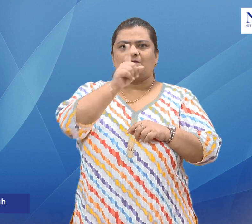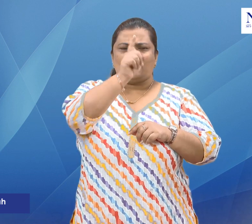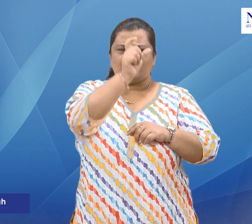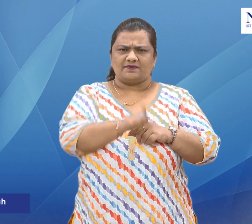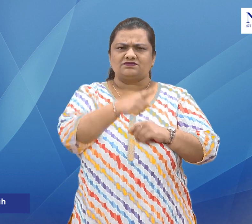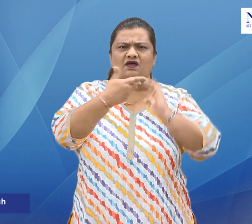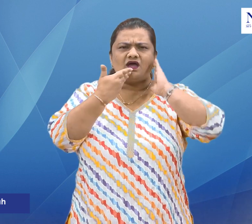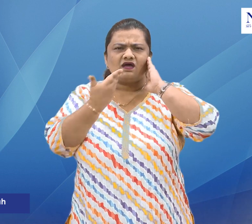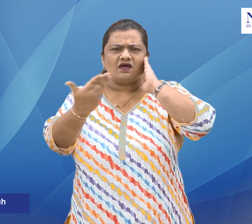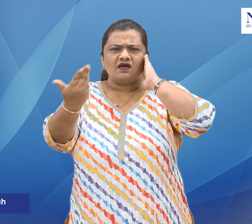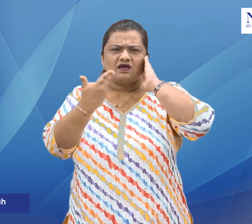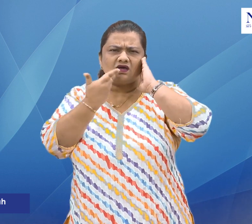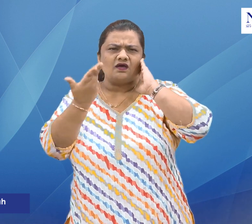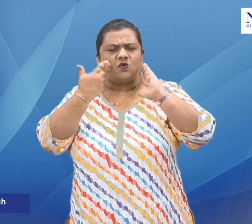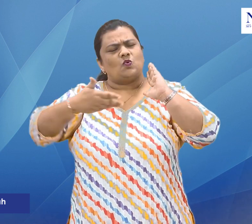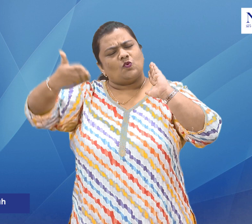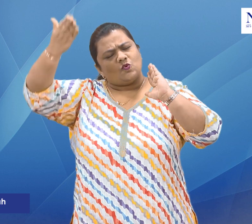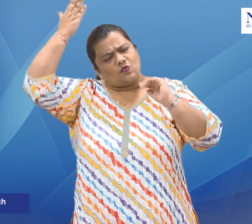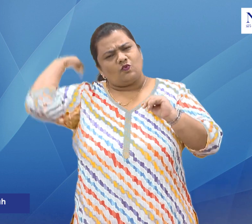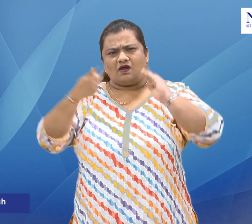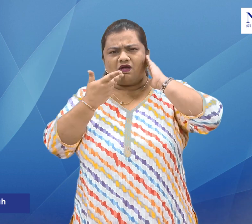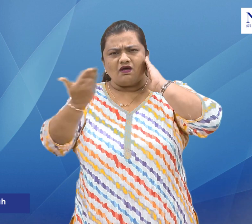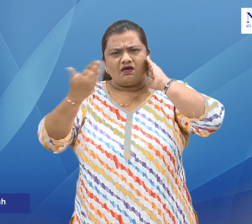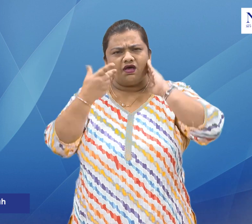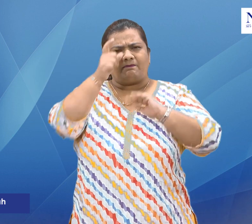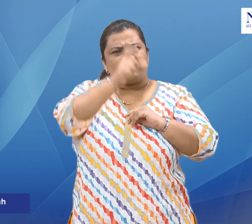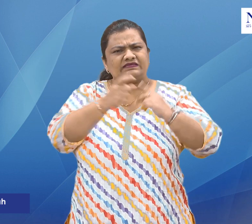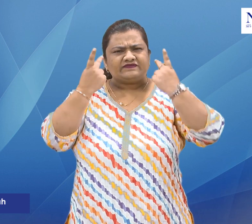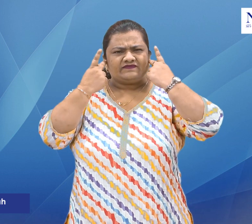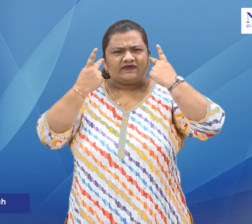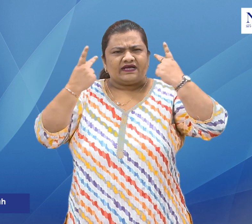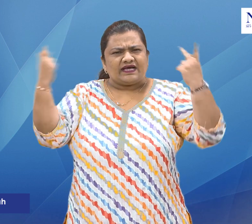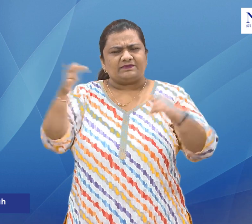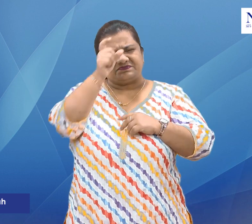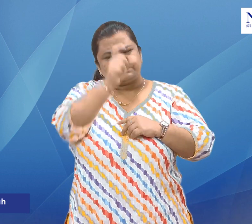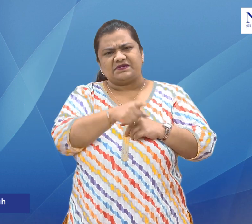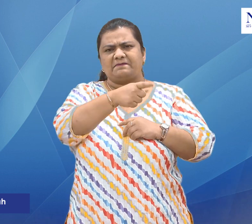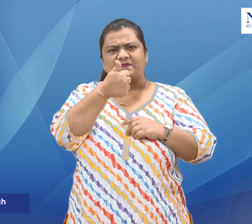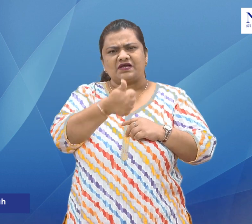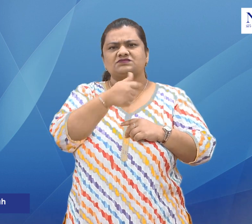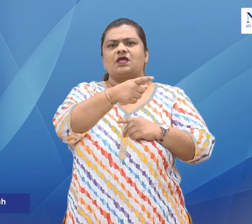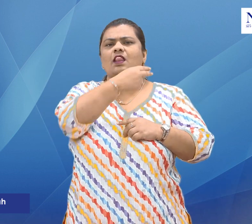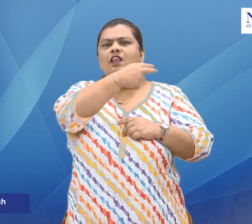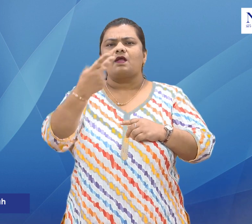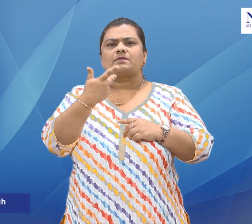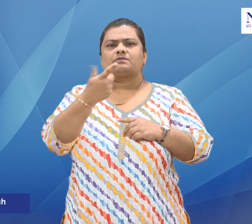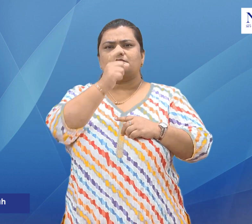passed away in Mumbai on May 10 following a heart attack. He was suffering from kidney illness. He was 84.